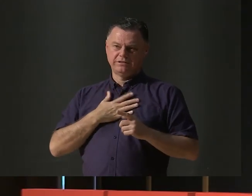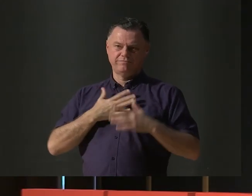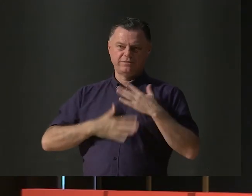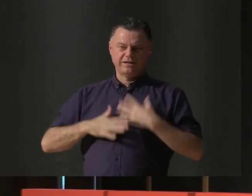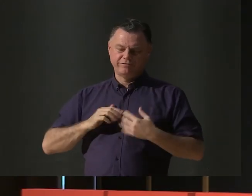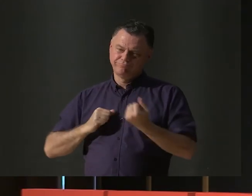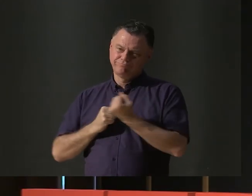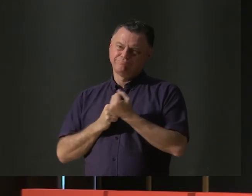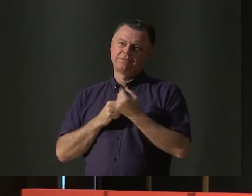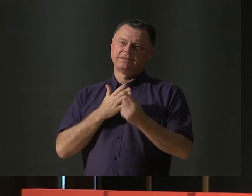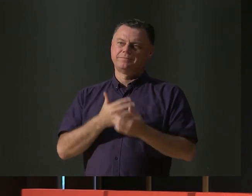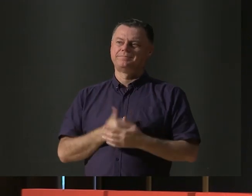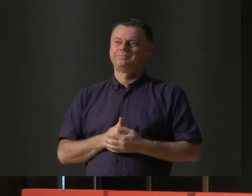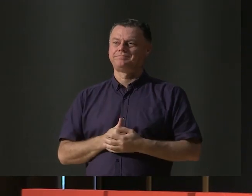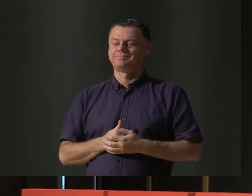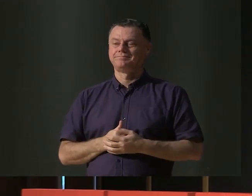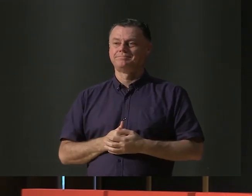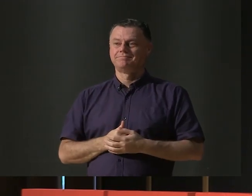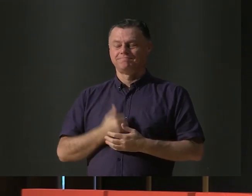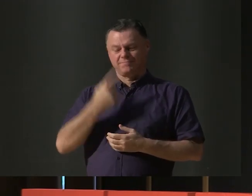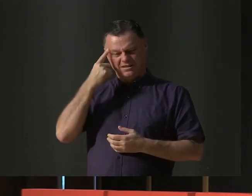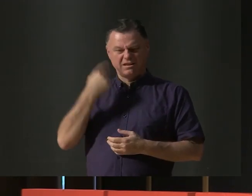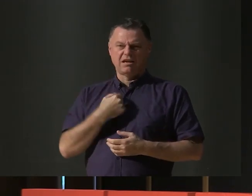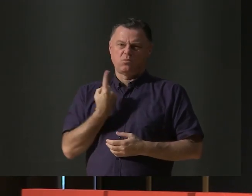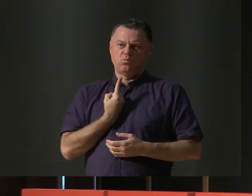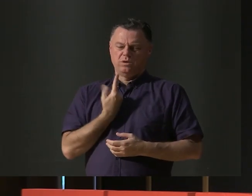don't underestimate your ability to create that change.